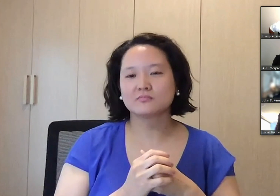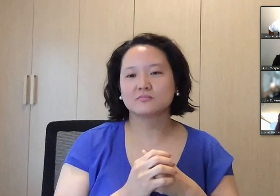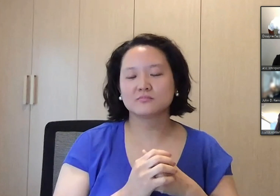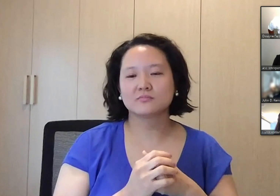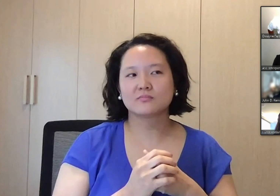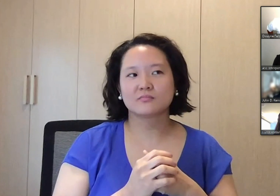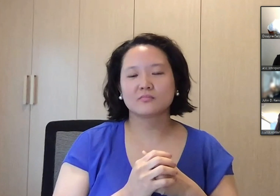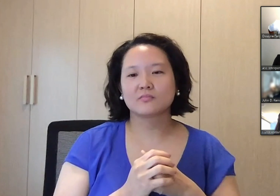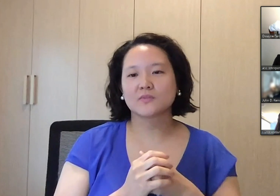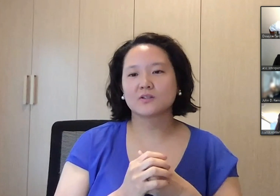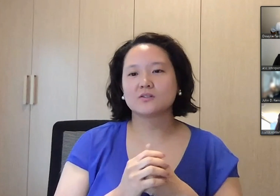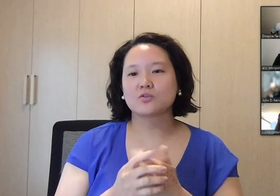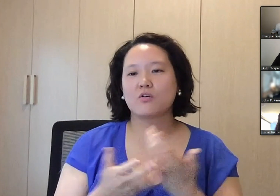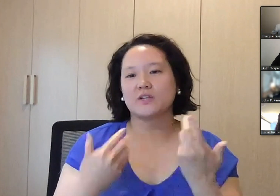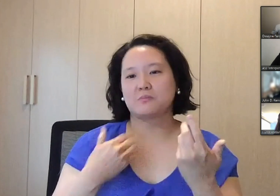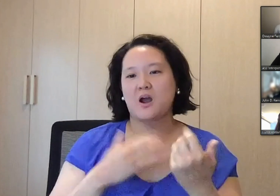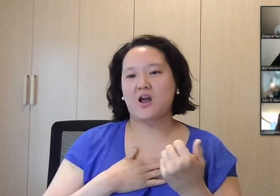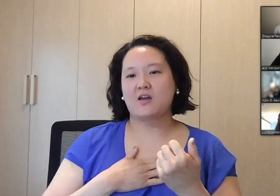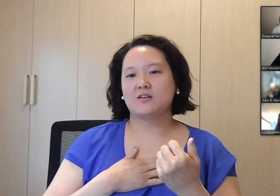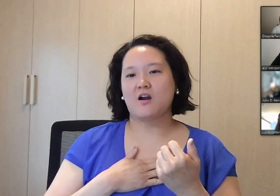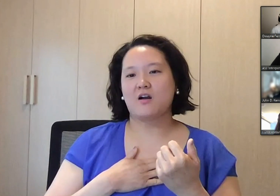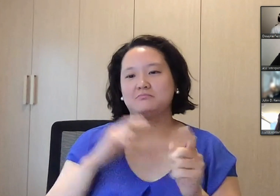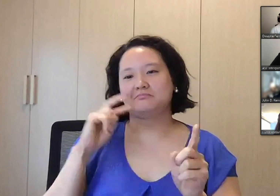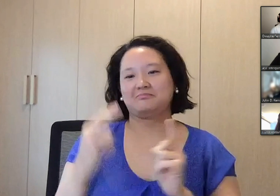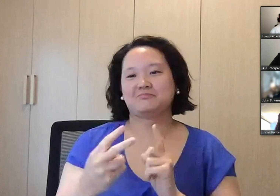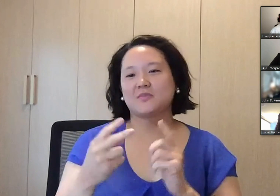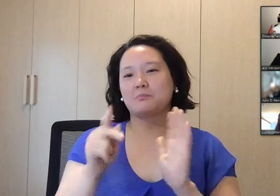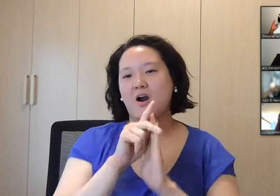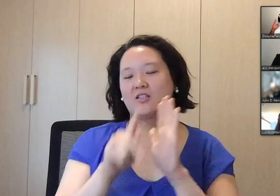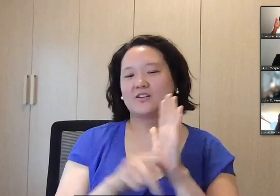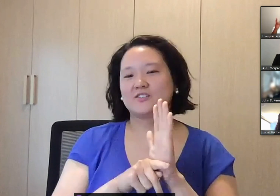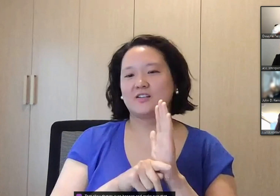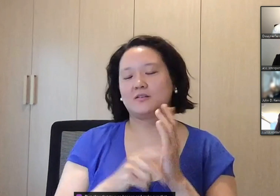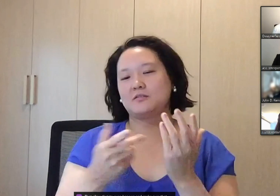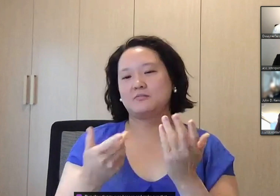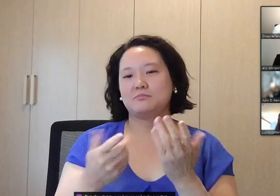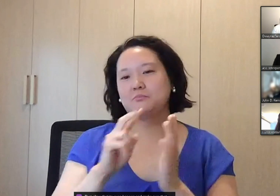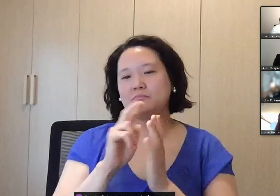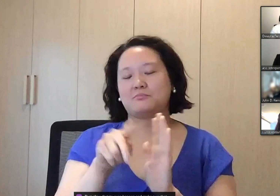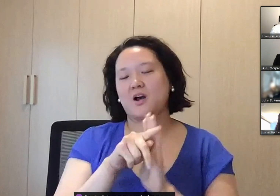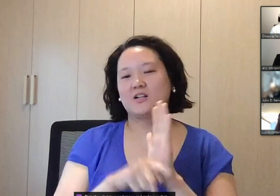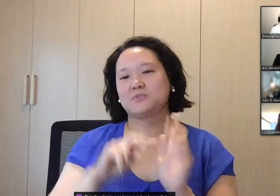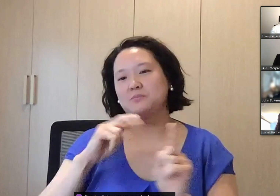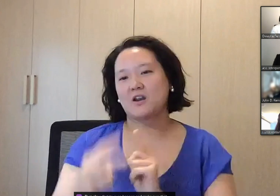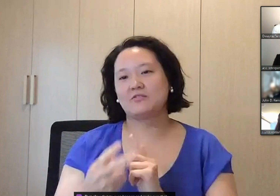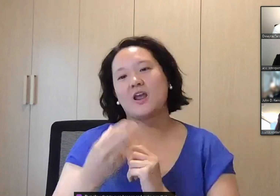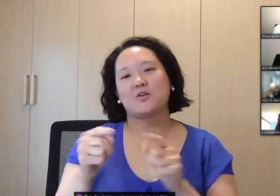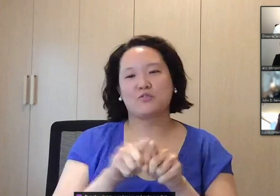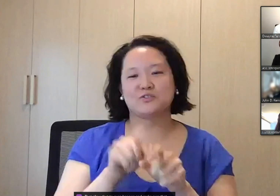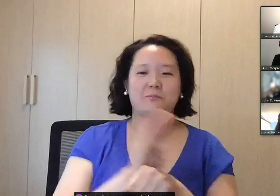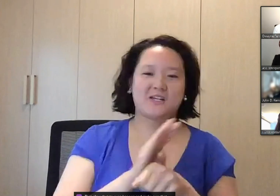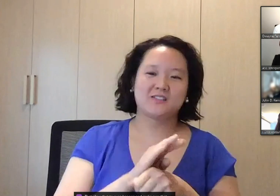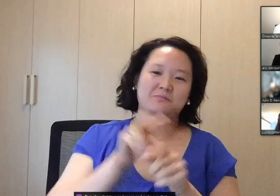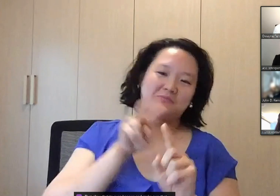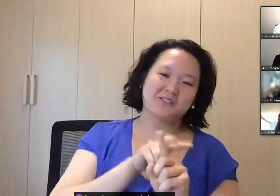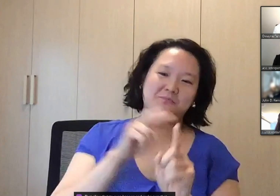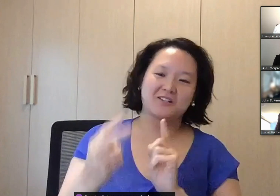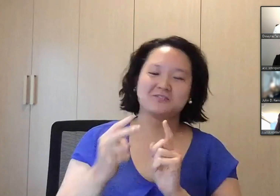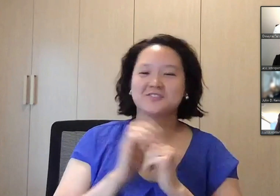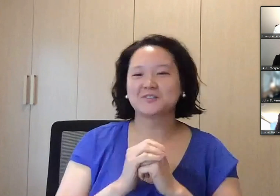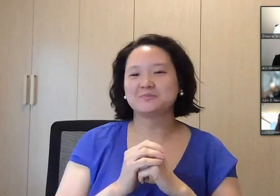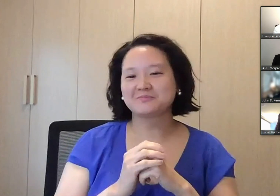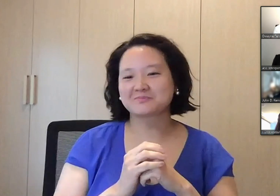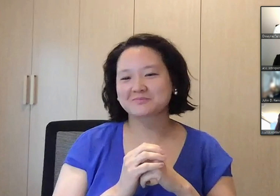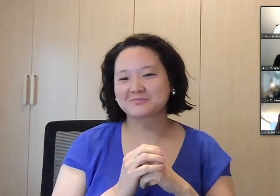everyone is doing their responsibility under the law. So that's my perspective regarding policy, a policy